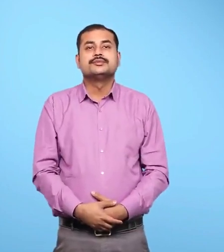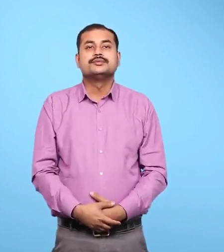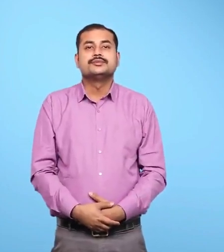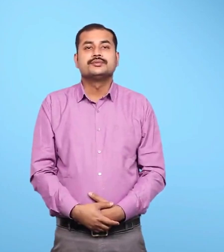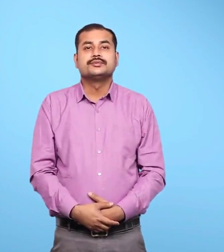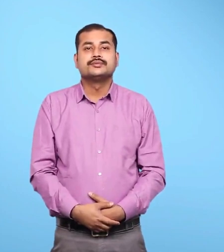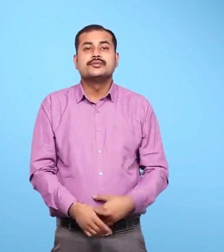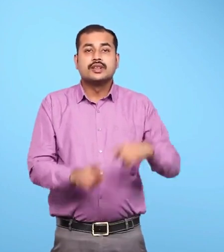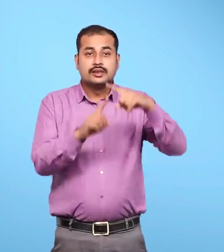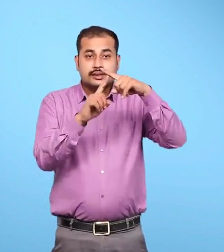Teachers